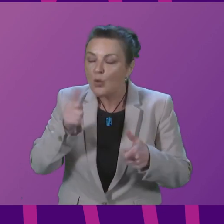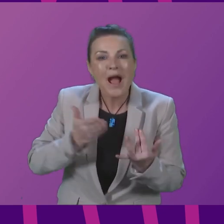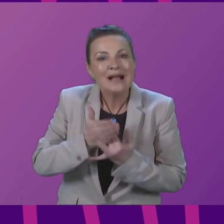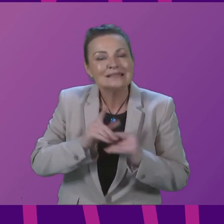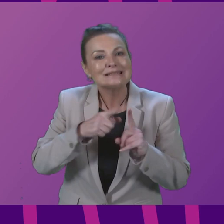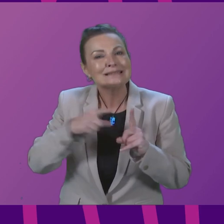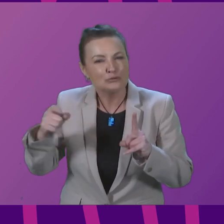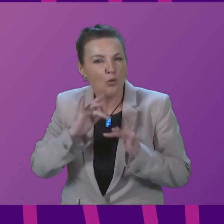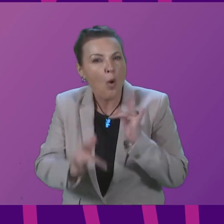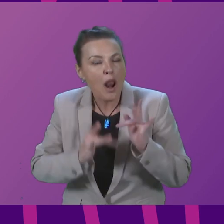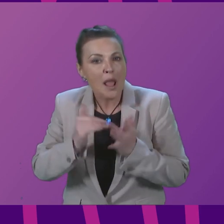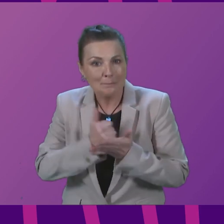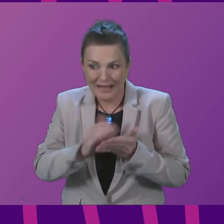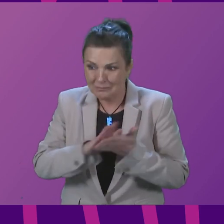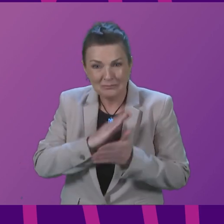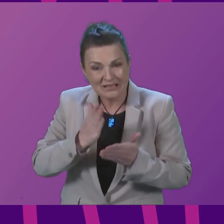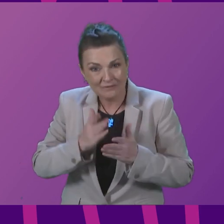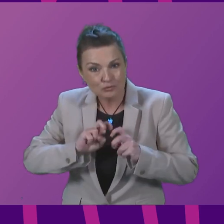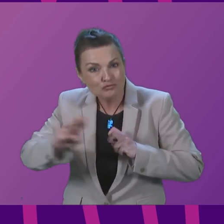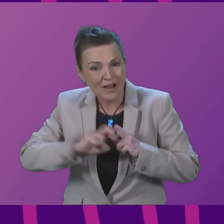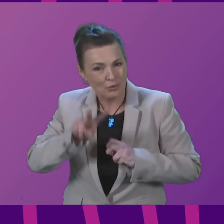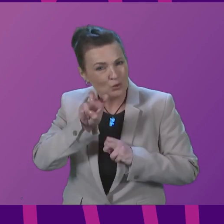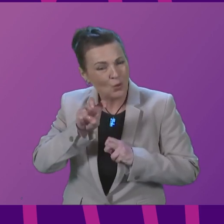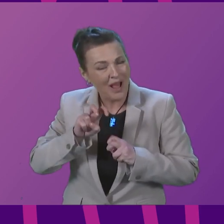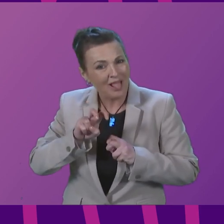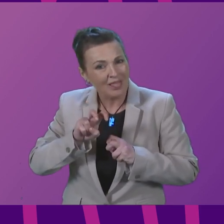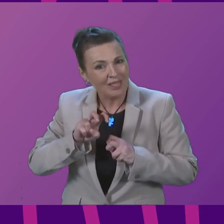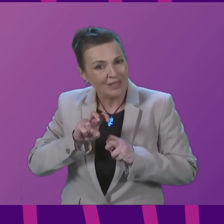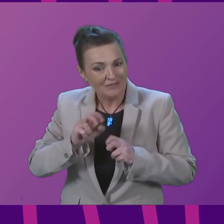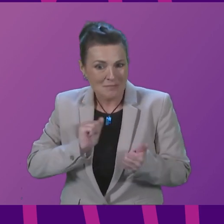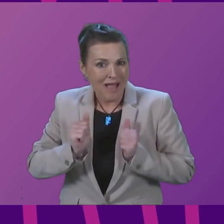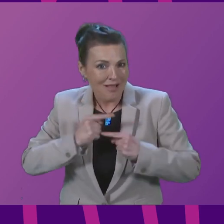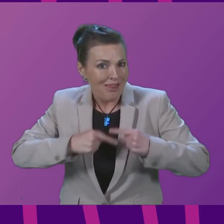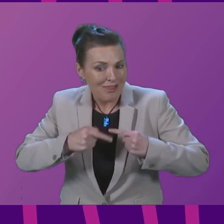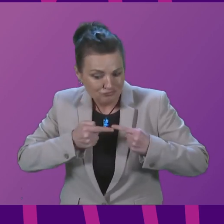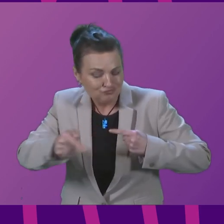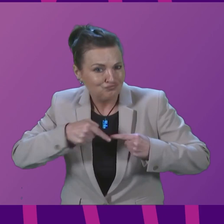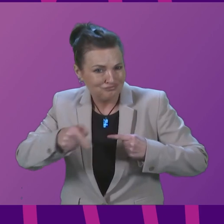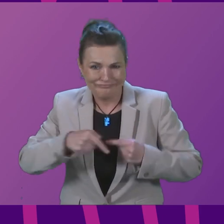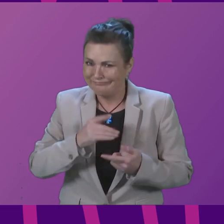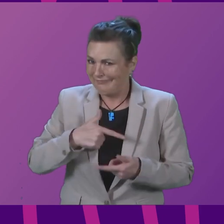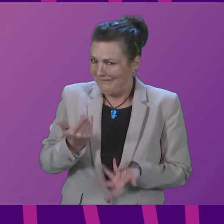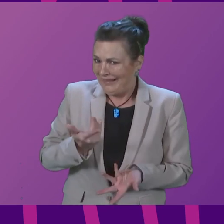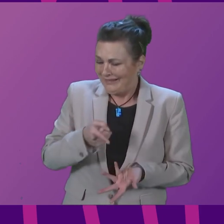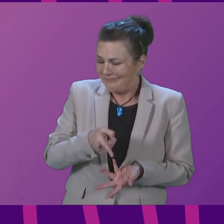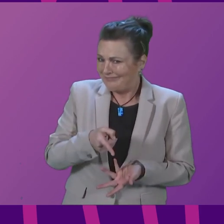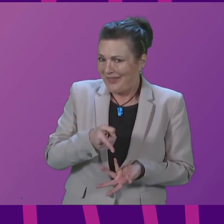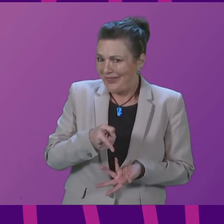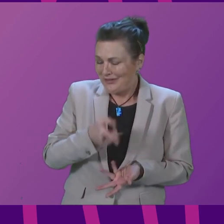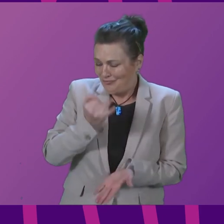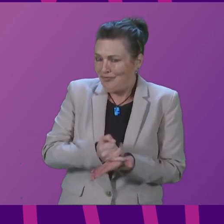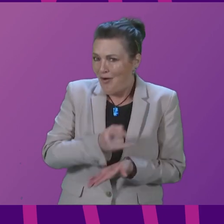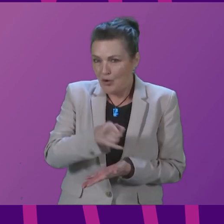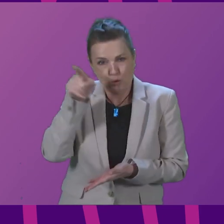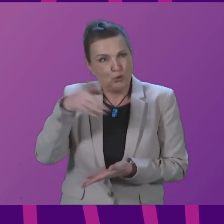trip to the nearest branch. Does the First Minister agree that this move is clearly out of step with our ambition to build 20-minute neighbourhoods,